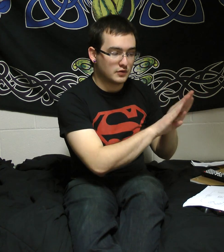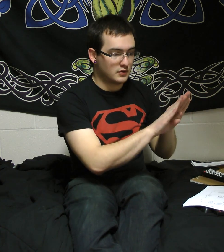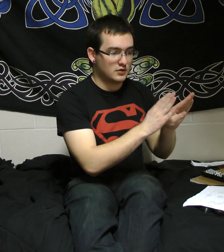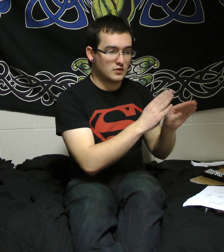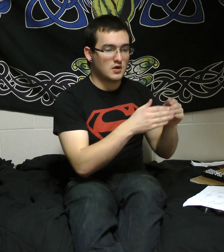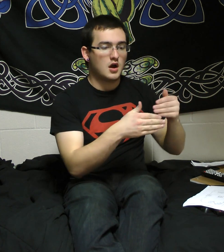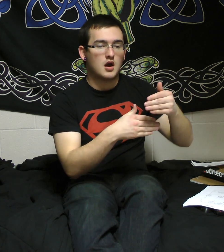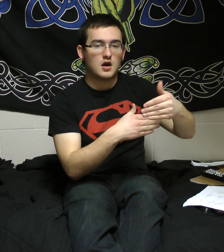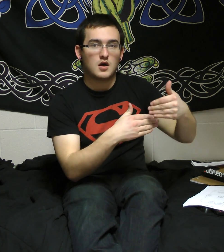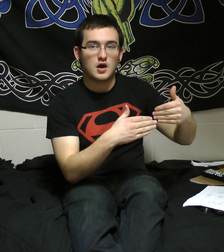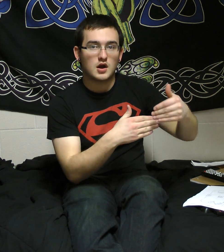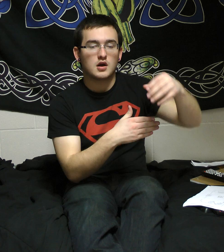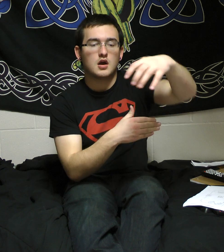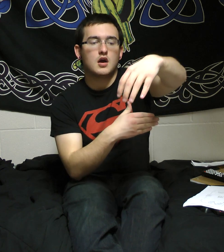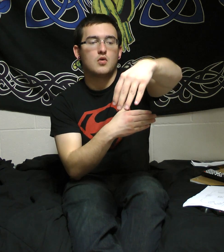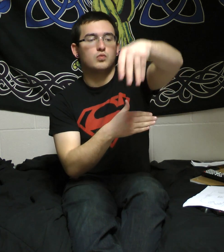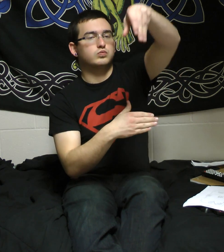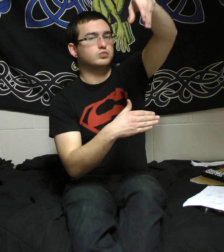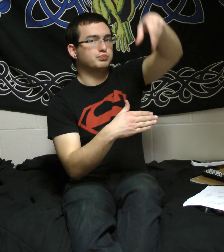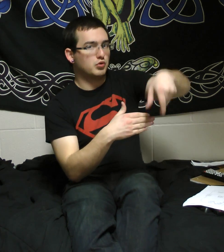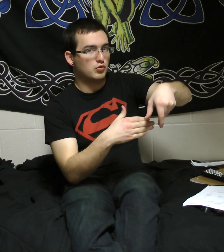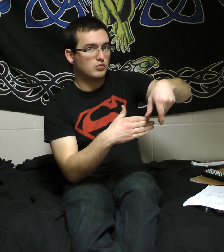like you